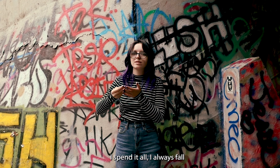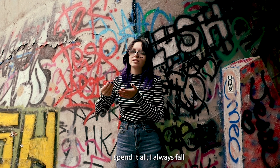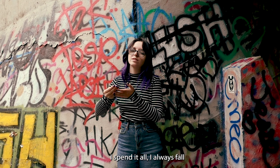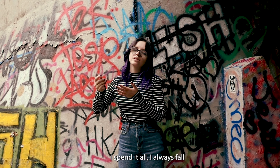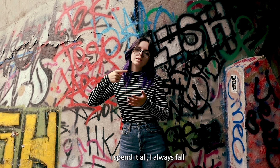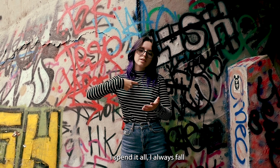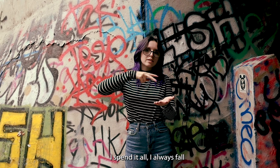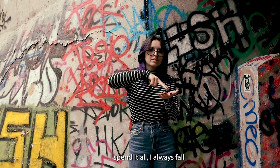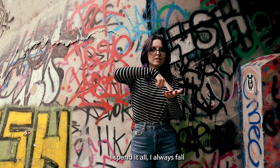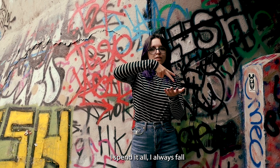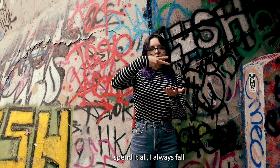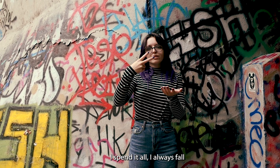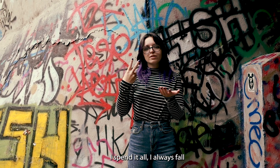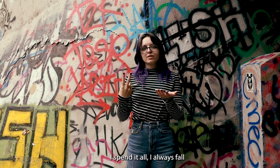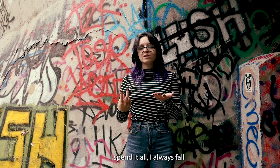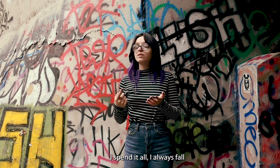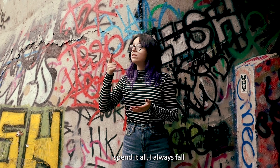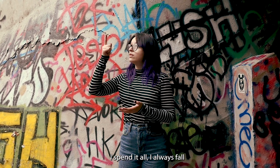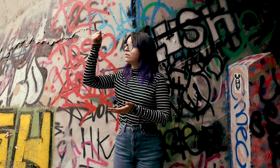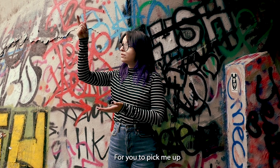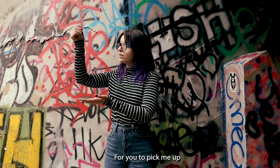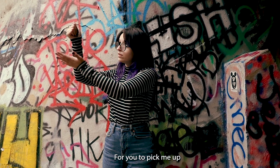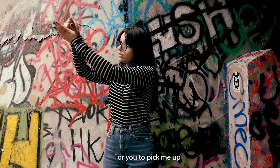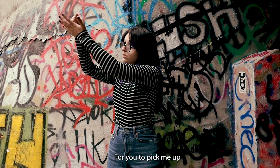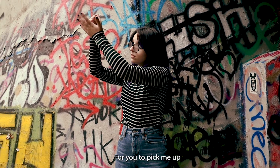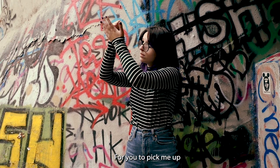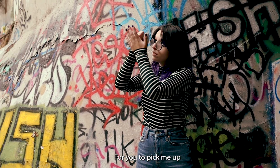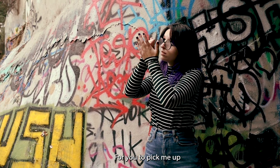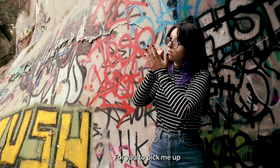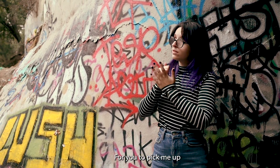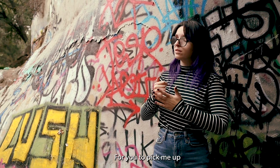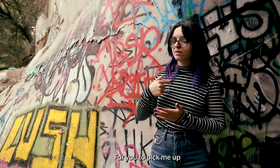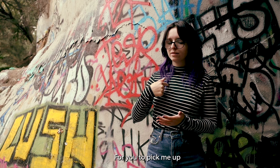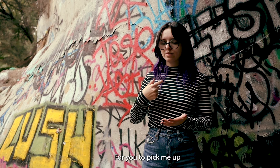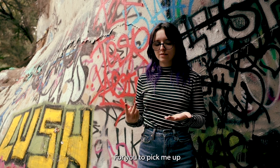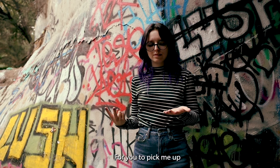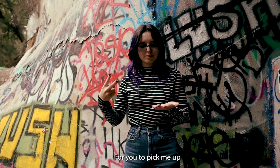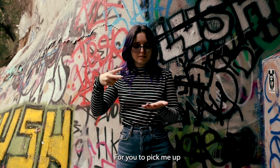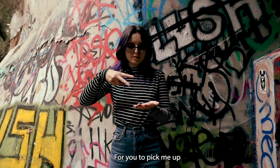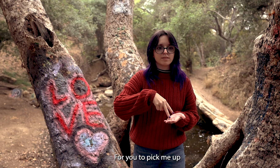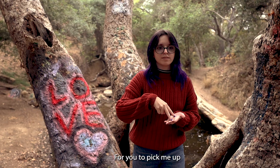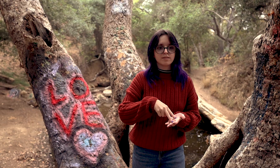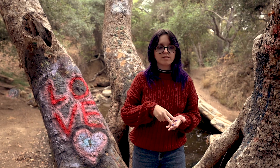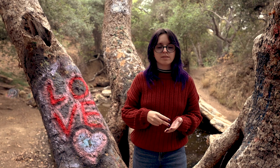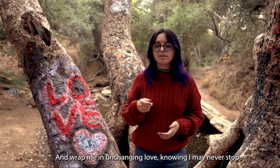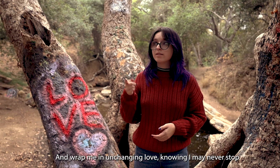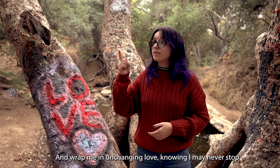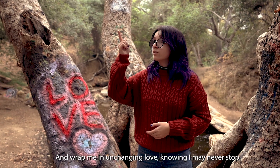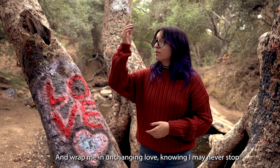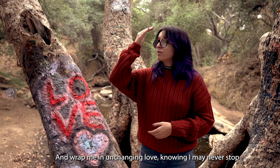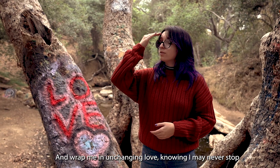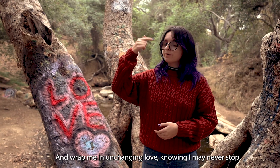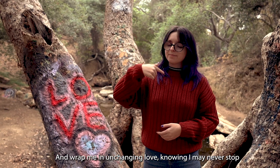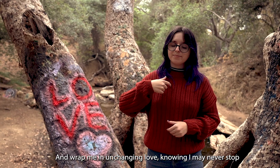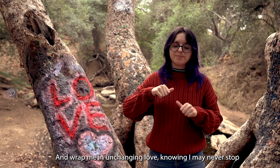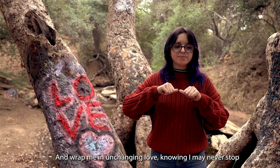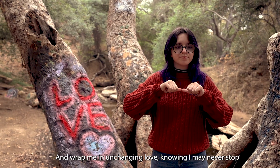it all, I always fall for you to pick me up and wrap me in